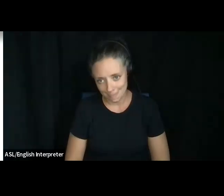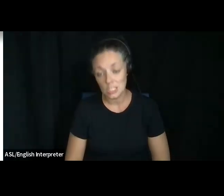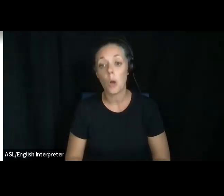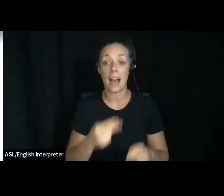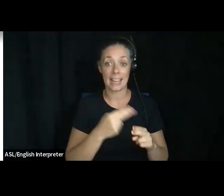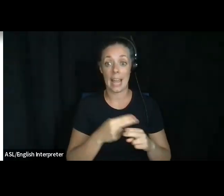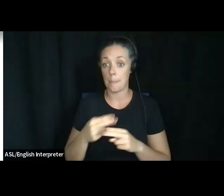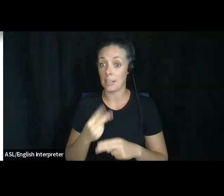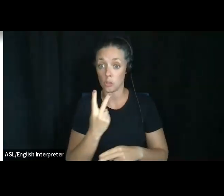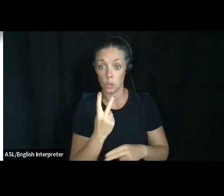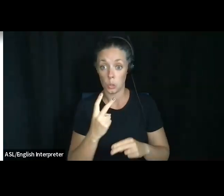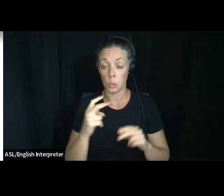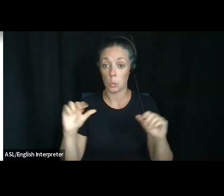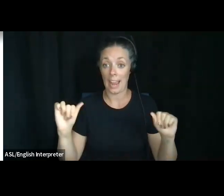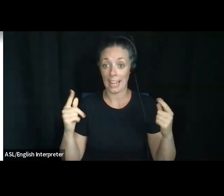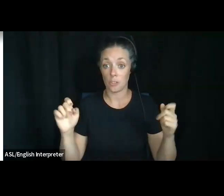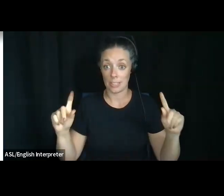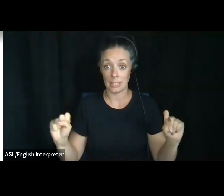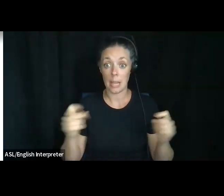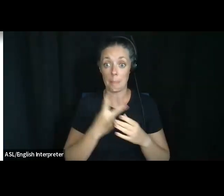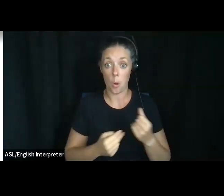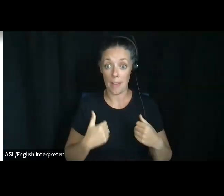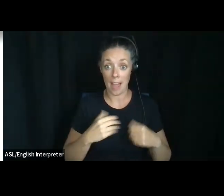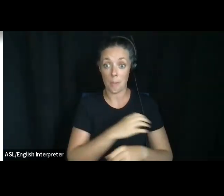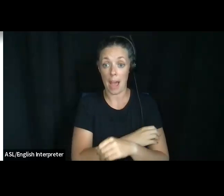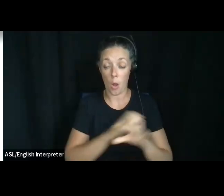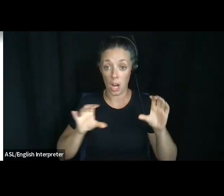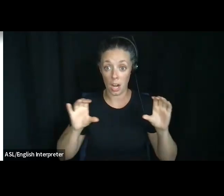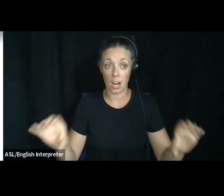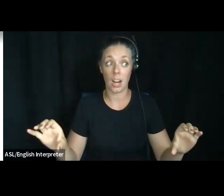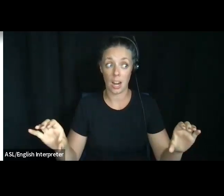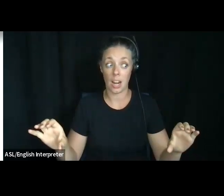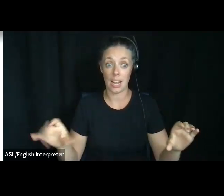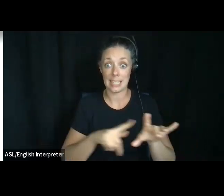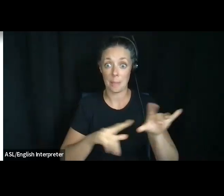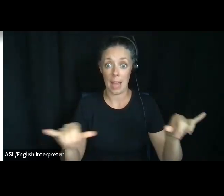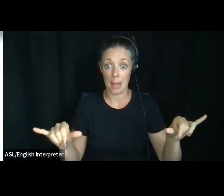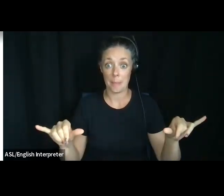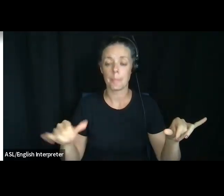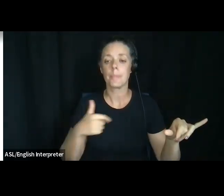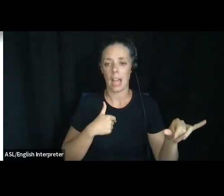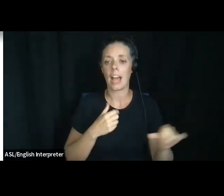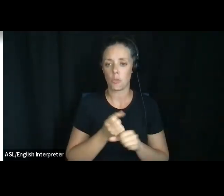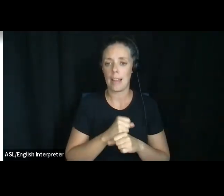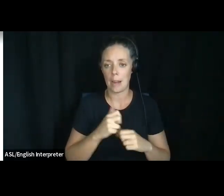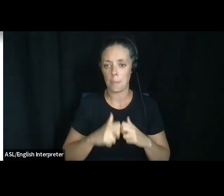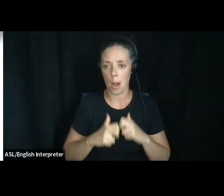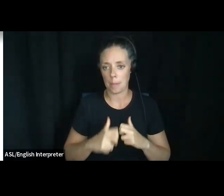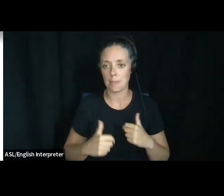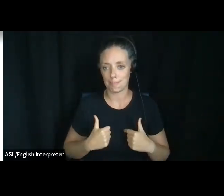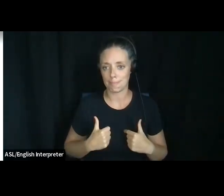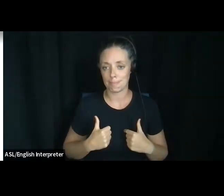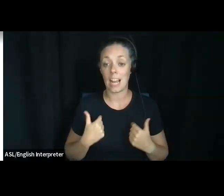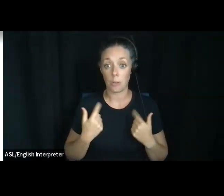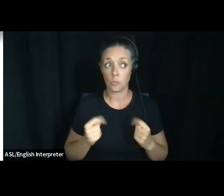agents who have the power, conflict, right. By naming two agents with the power at the same time, I created a problem I was trying to